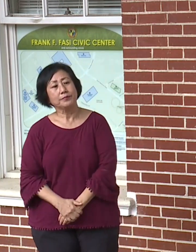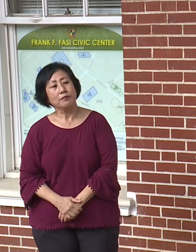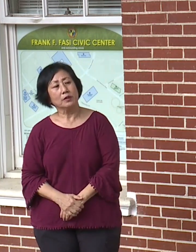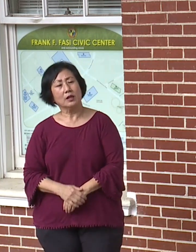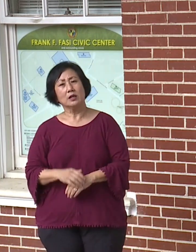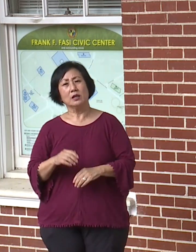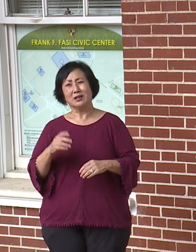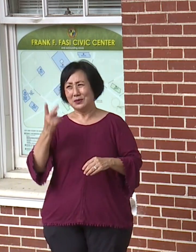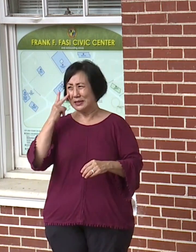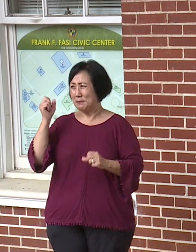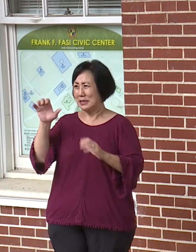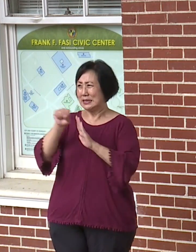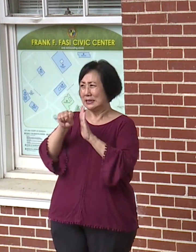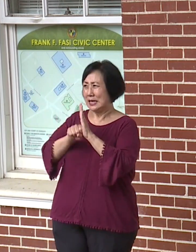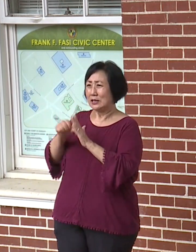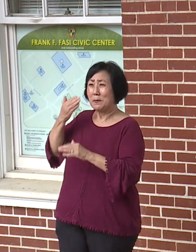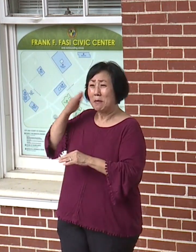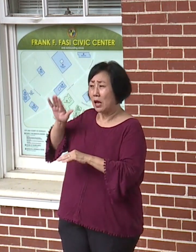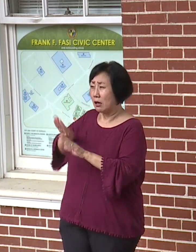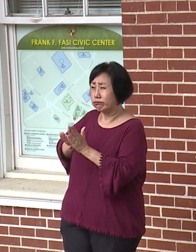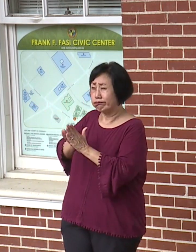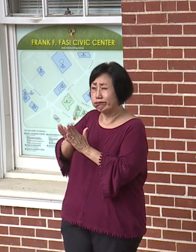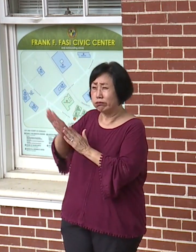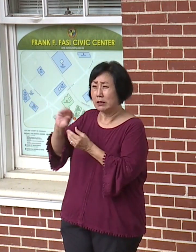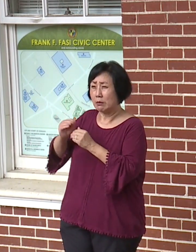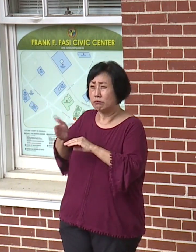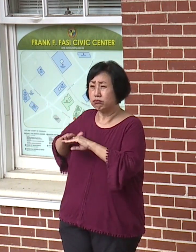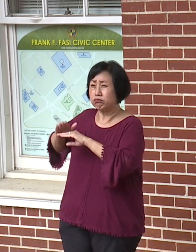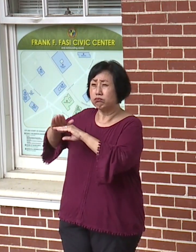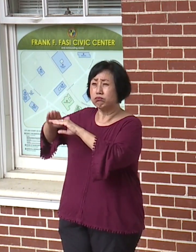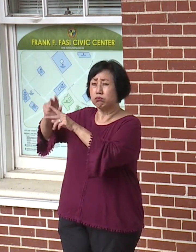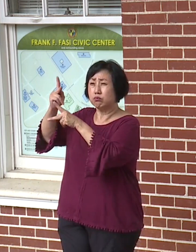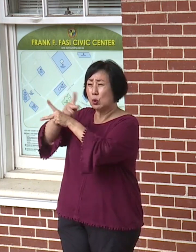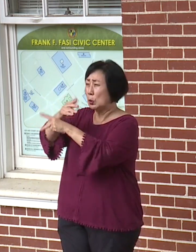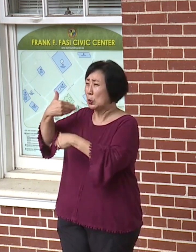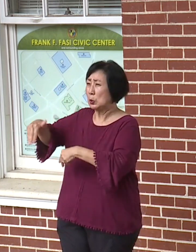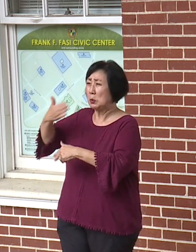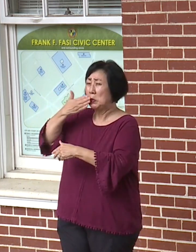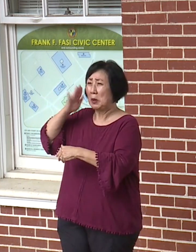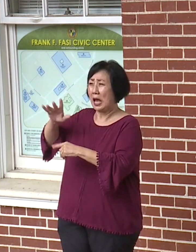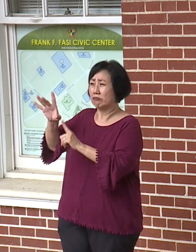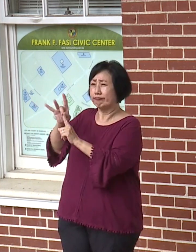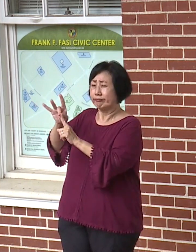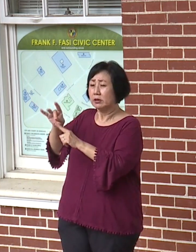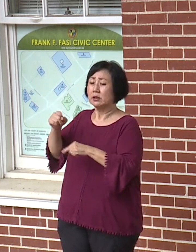With so many states surging with cases, what do you think should be done to make sure we keep our cases down?